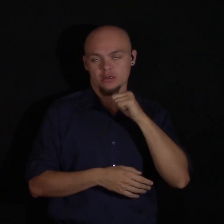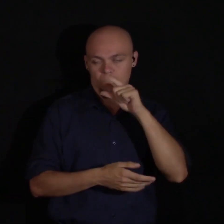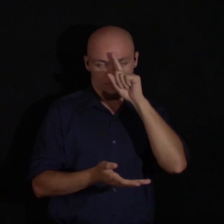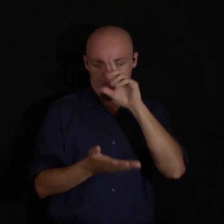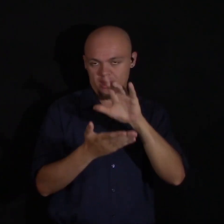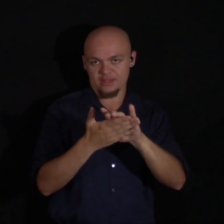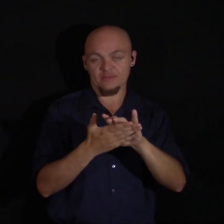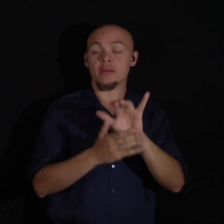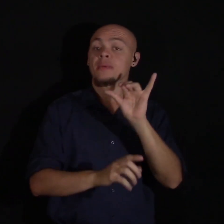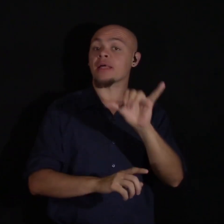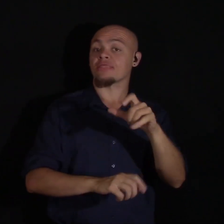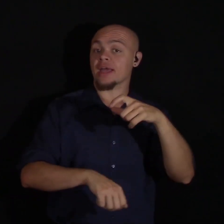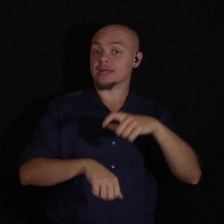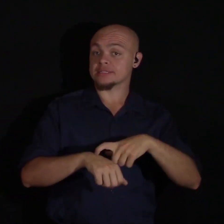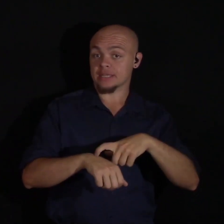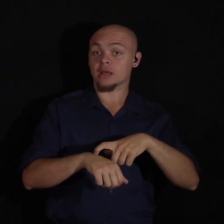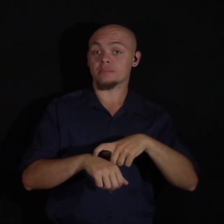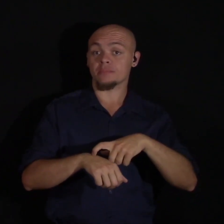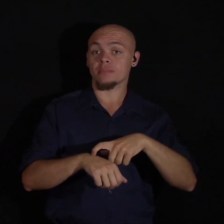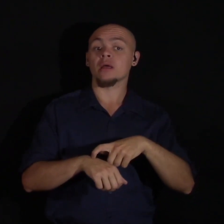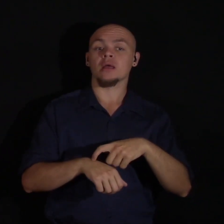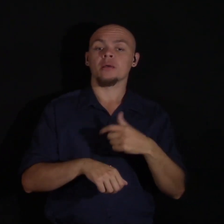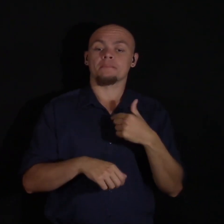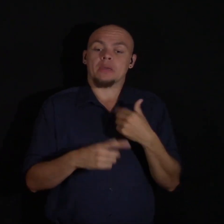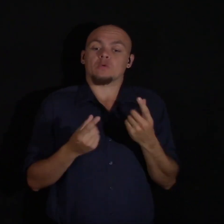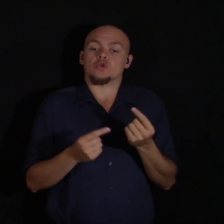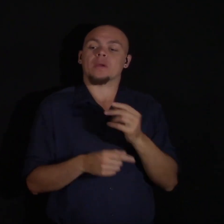time, what I was doing was considered masculine.